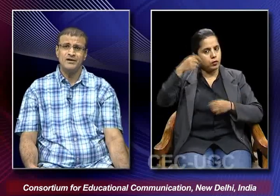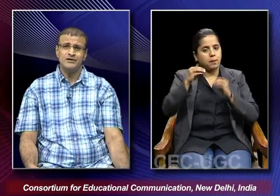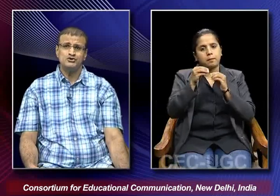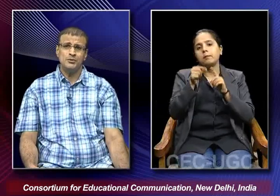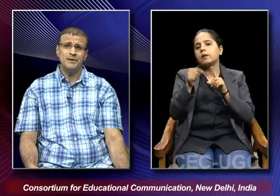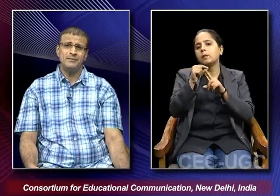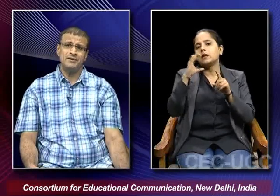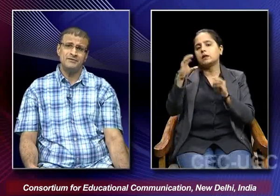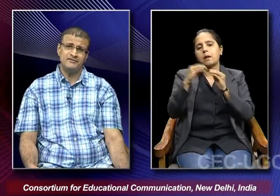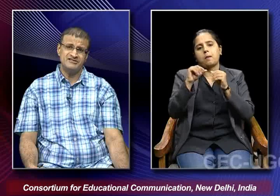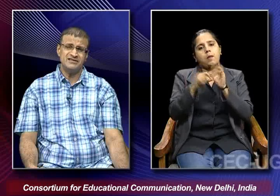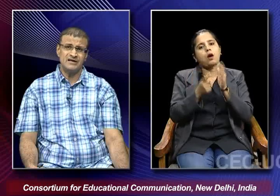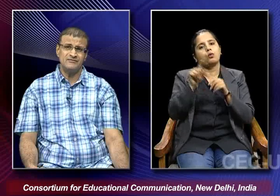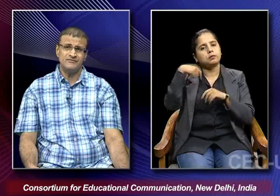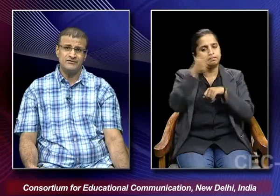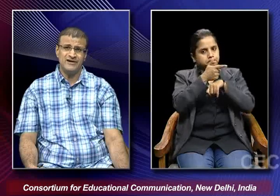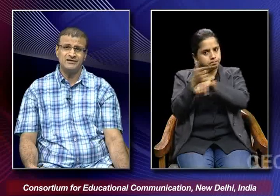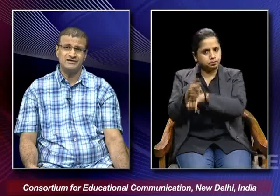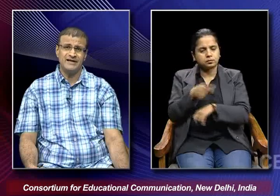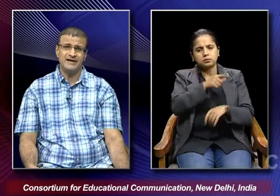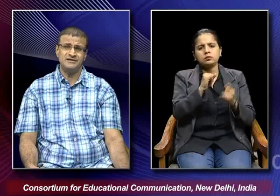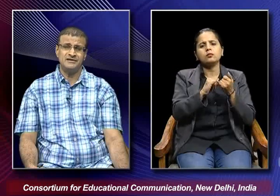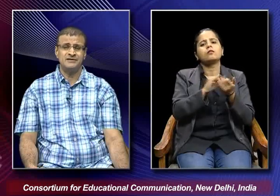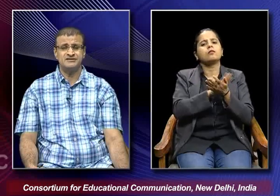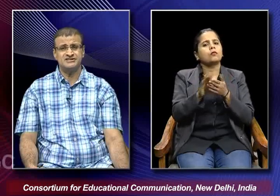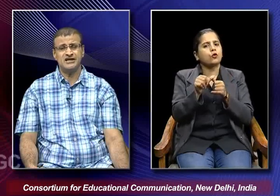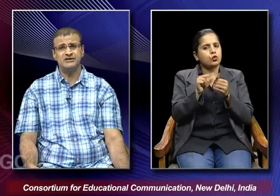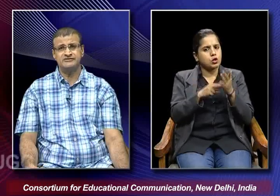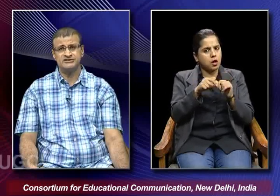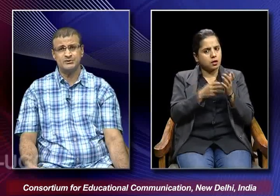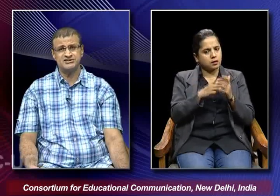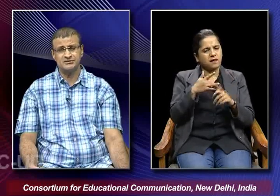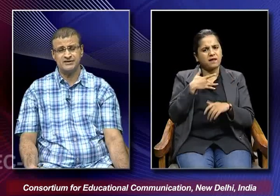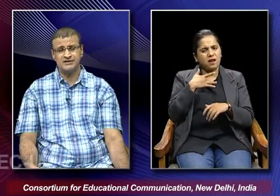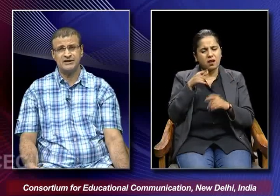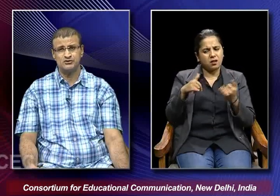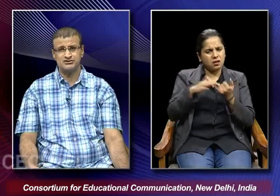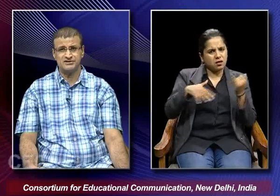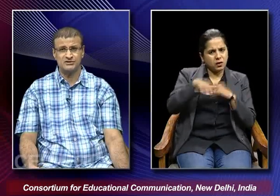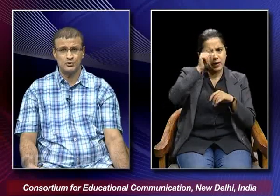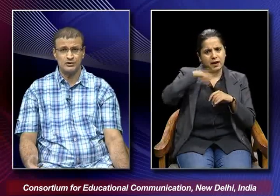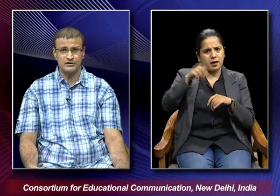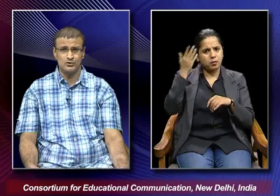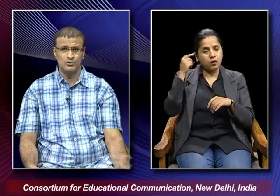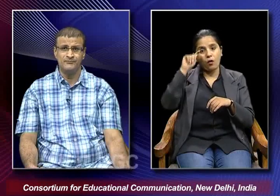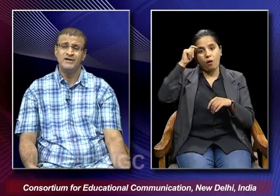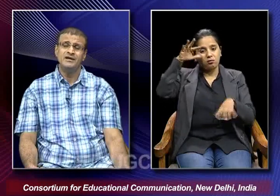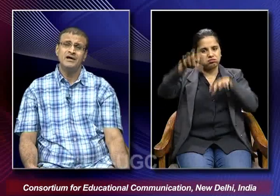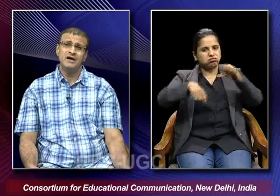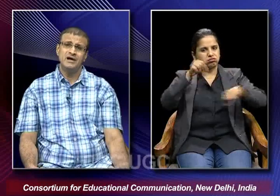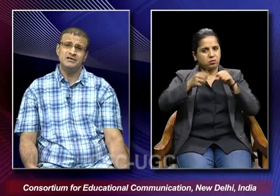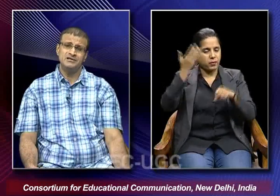so vishantaram felt that in such kind of a situation when india was under the colonial rule